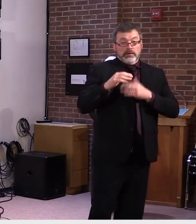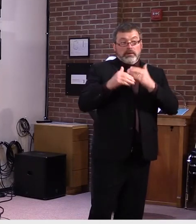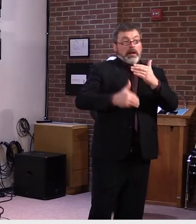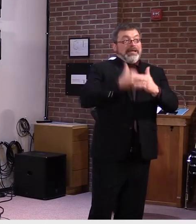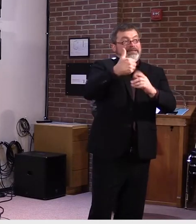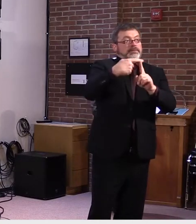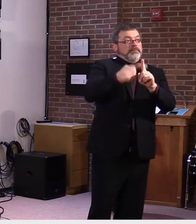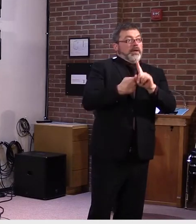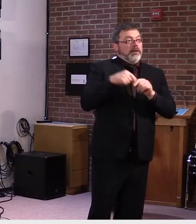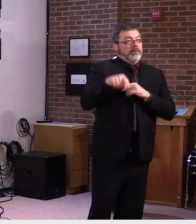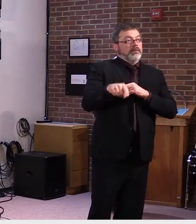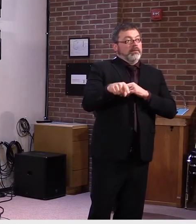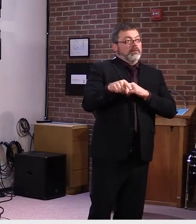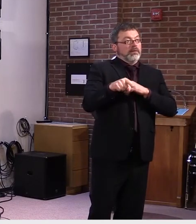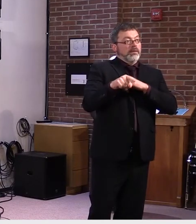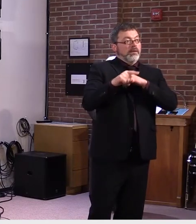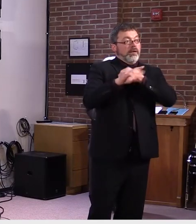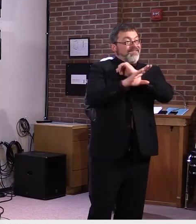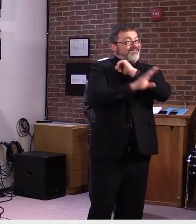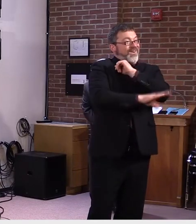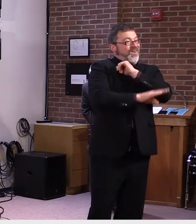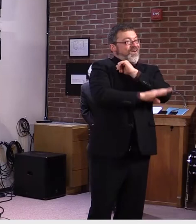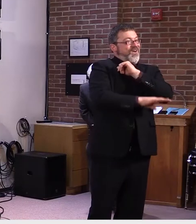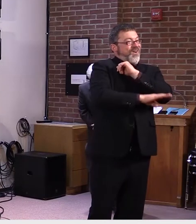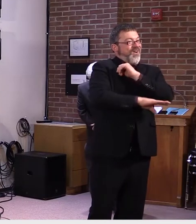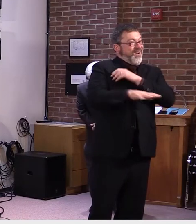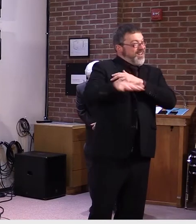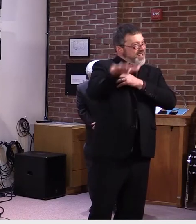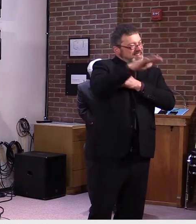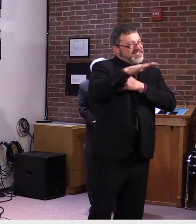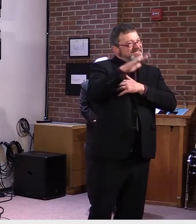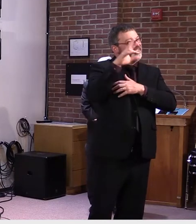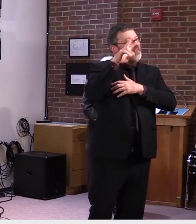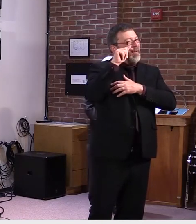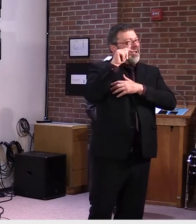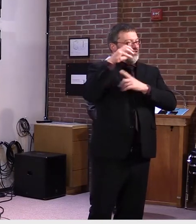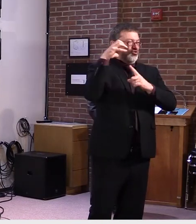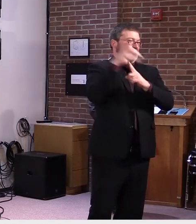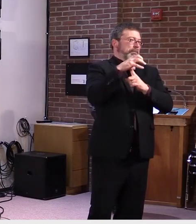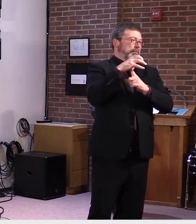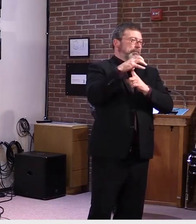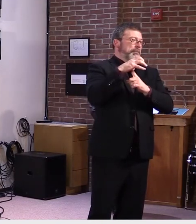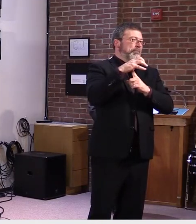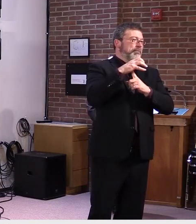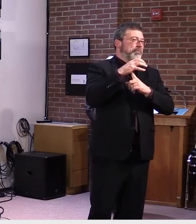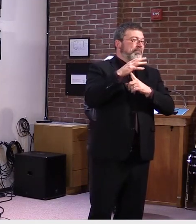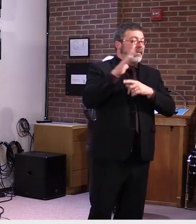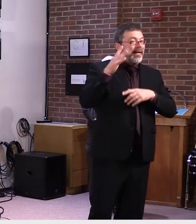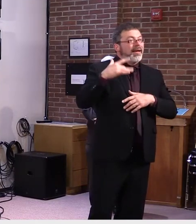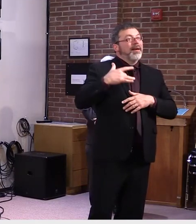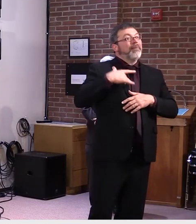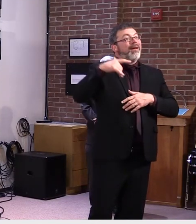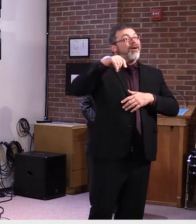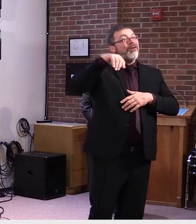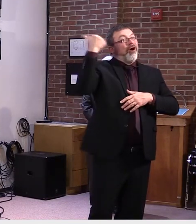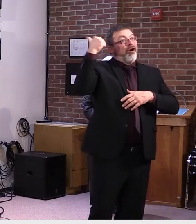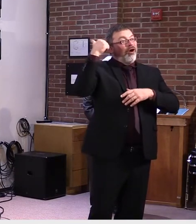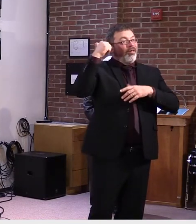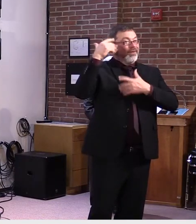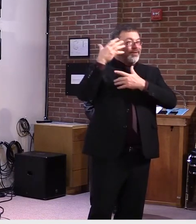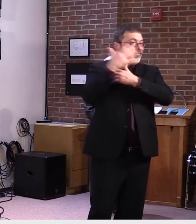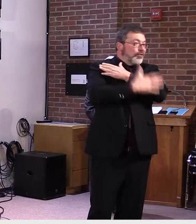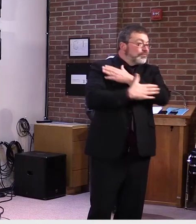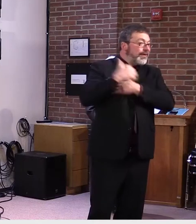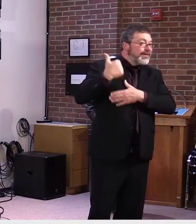in fall, especially with many out-of-state rivers and typically Canadians coming across the border for foliage season. Obviously, we probably won't be